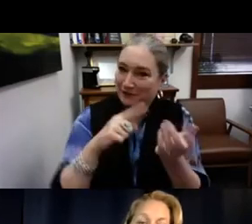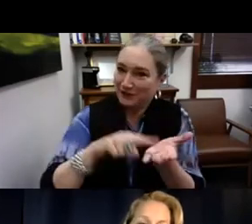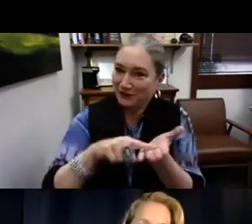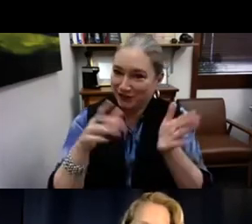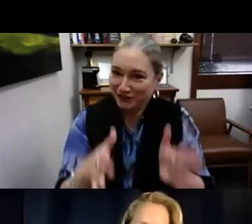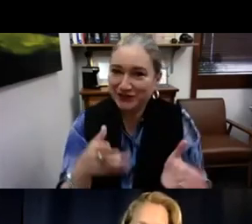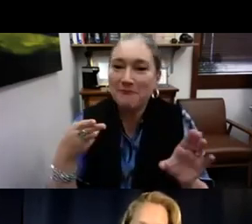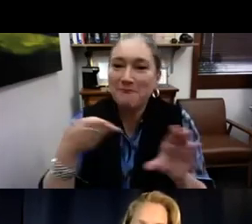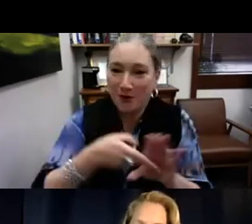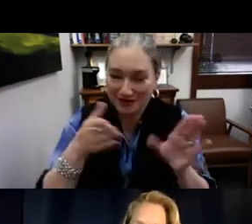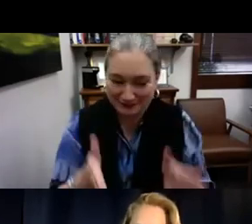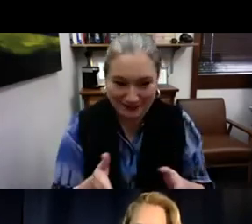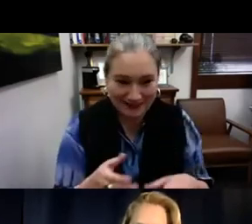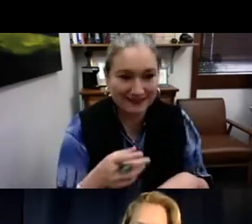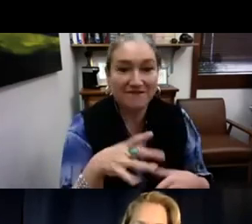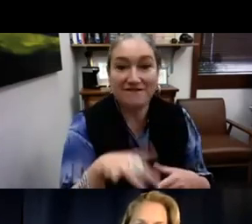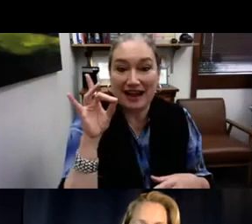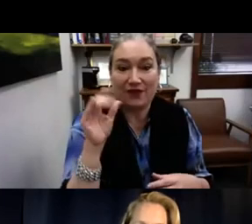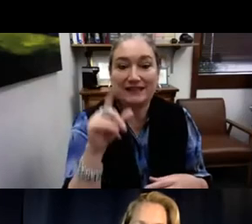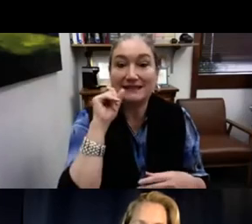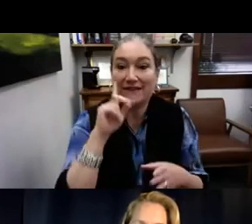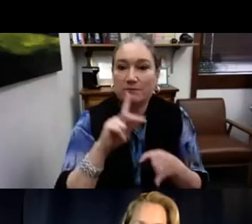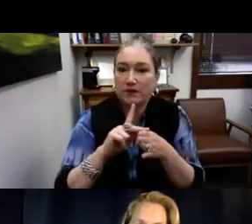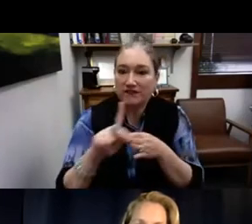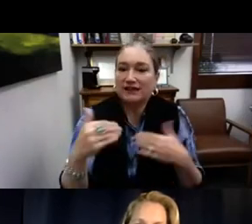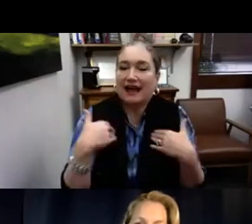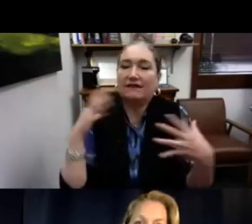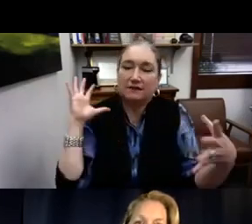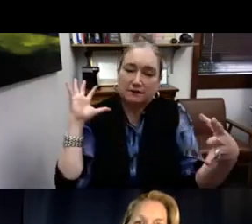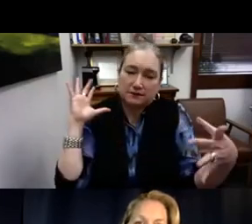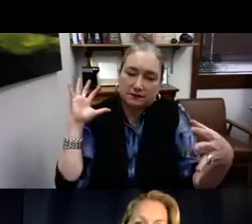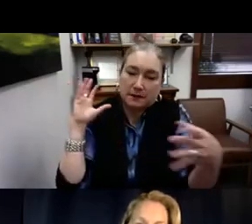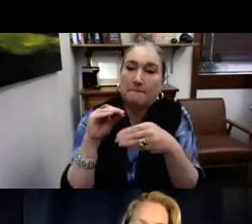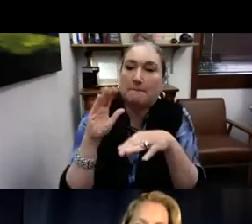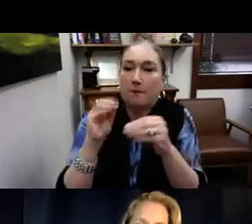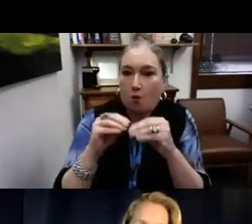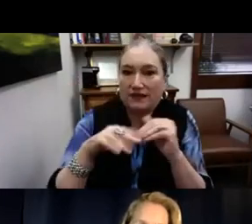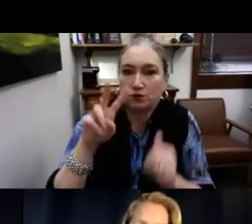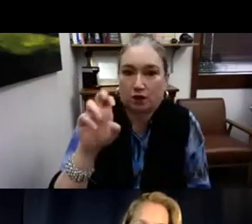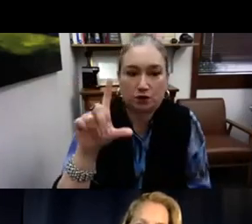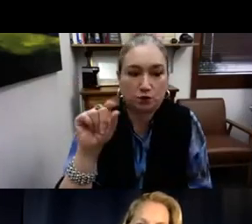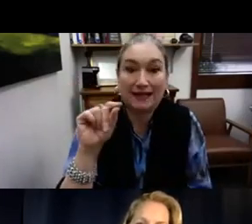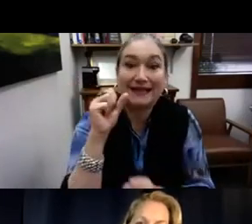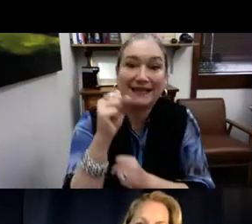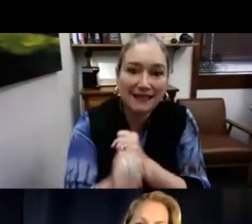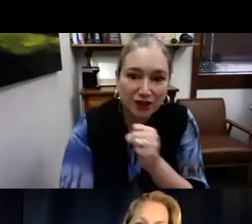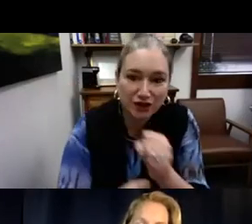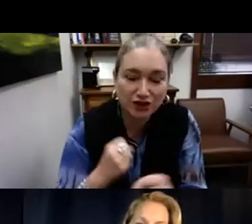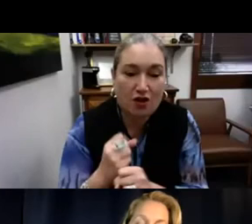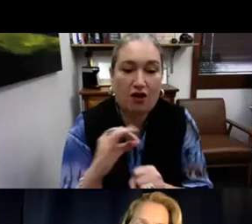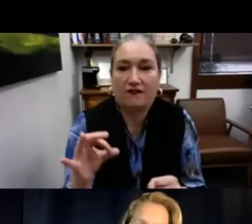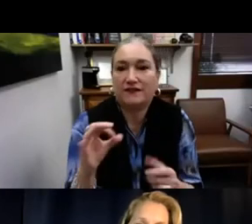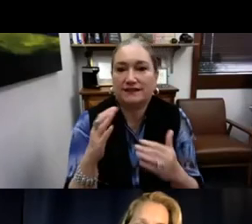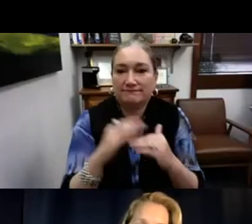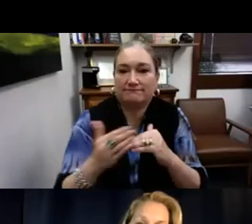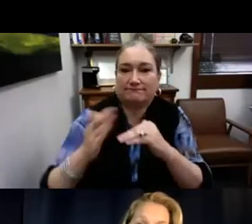So the researchers, essentially my team of researchers, the 13 participants, found that deaf professionals have more than